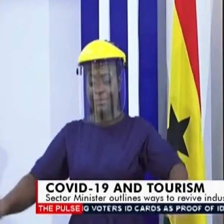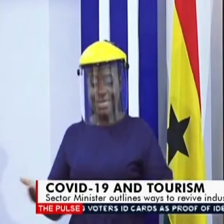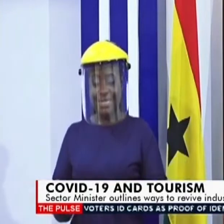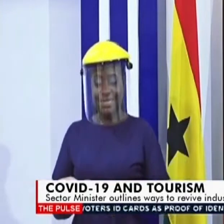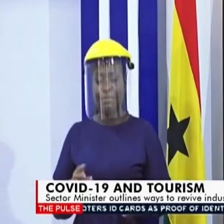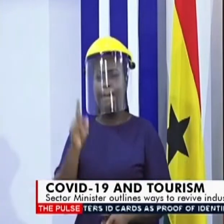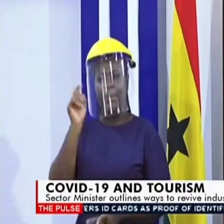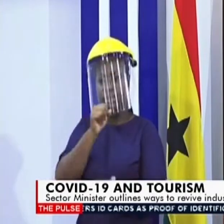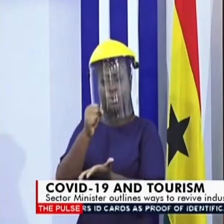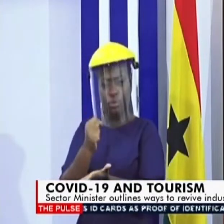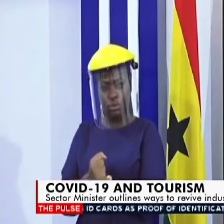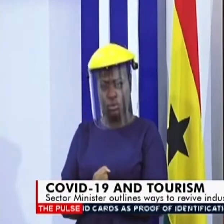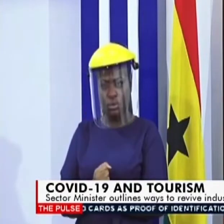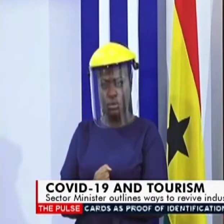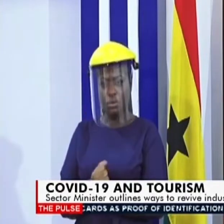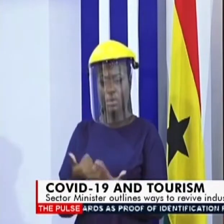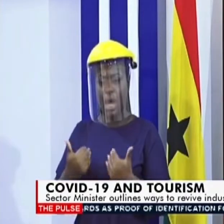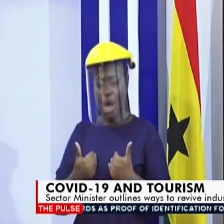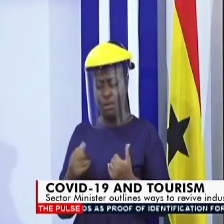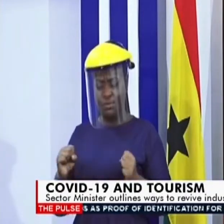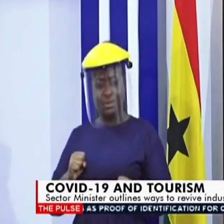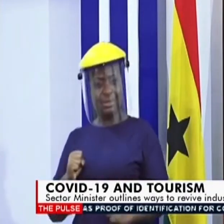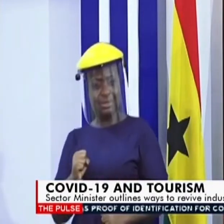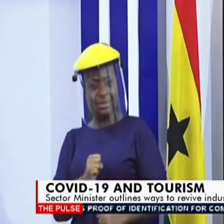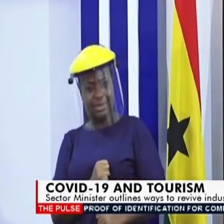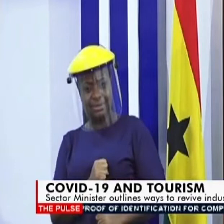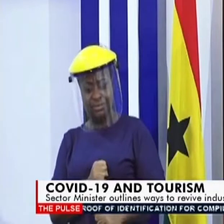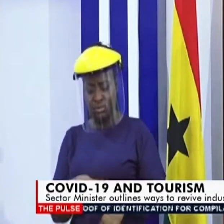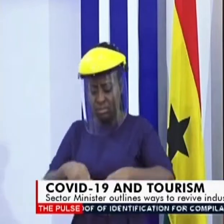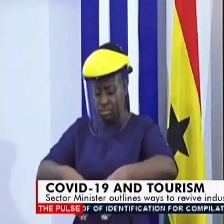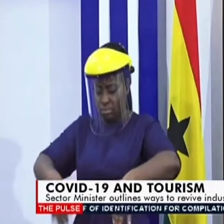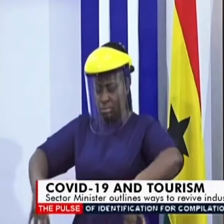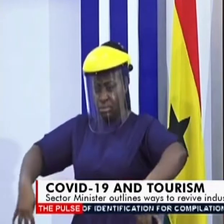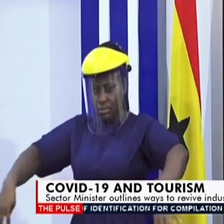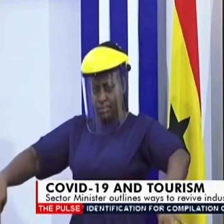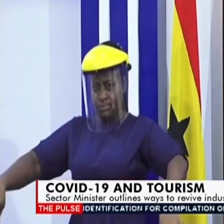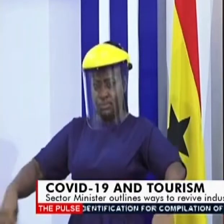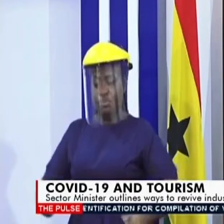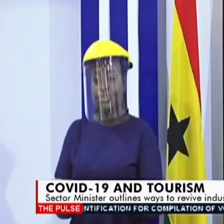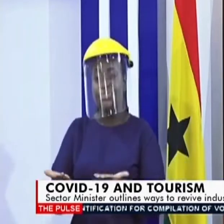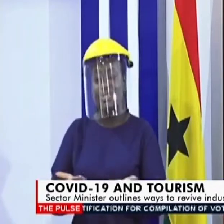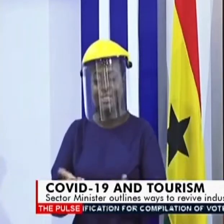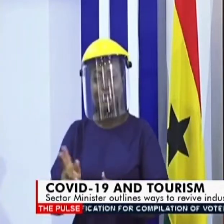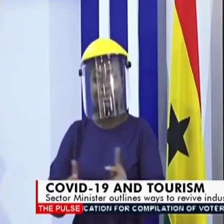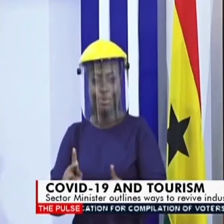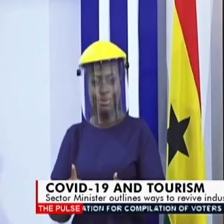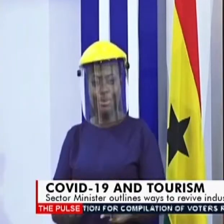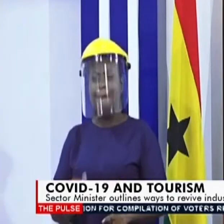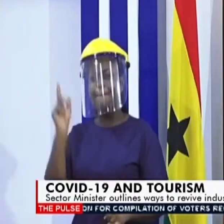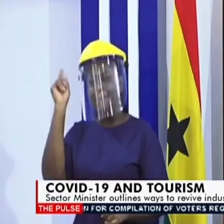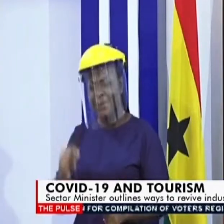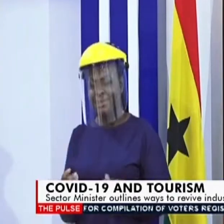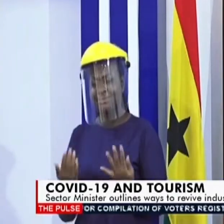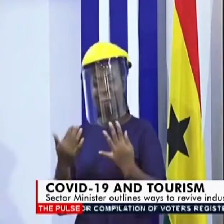ensure to have staff at the food station to serve the guests. You must limit